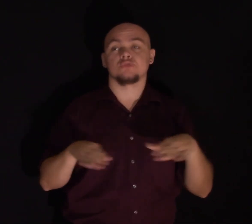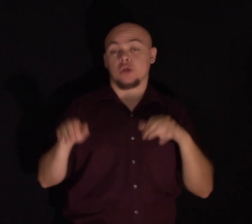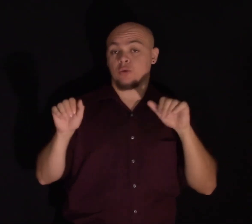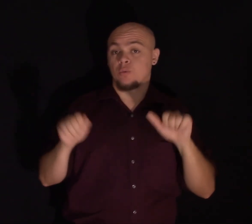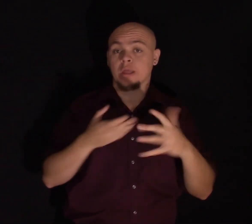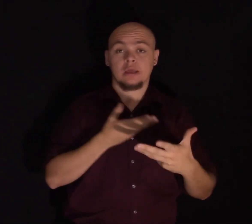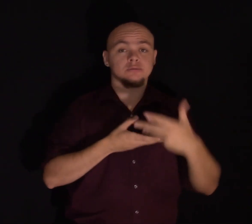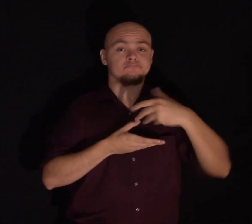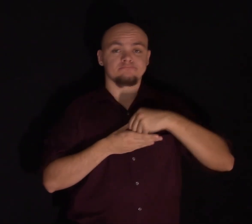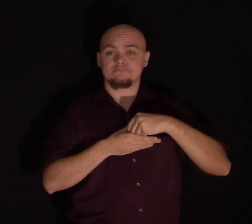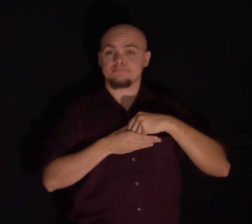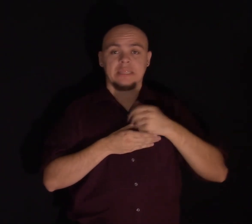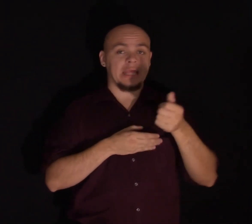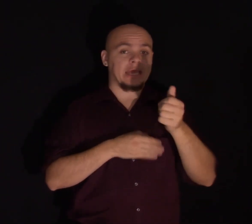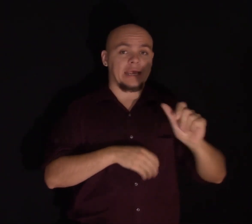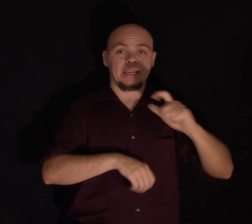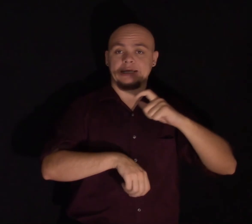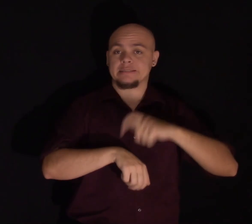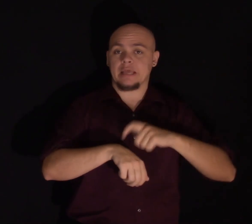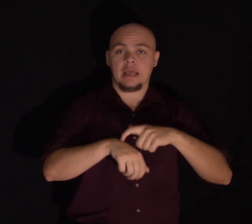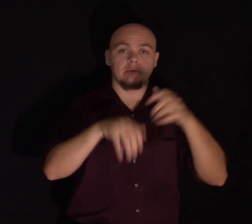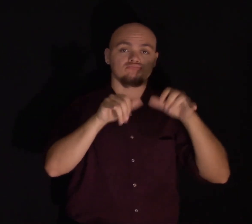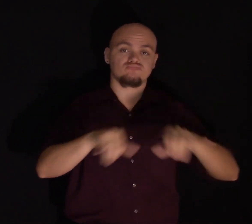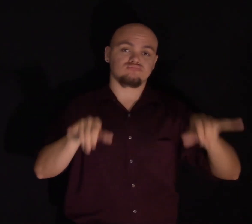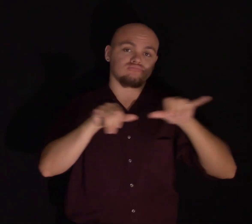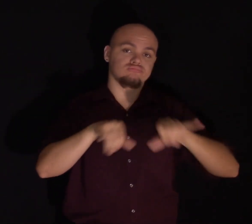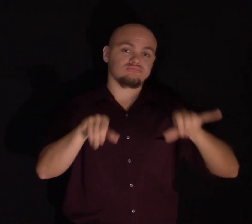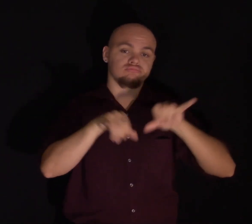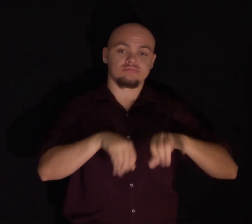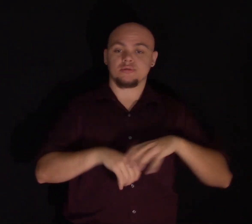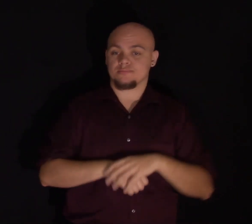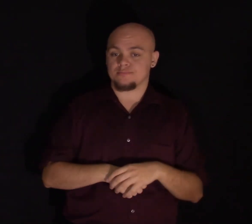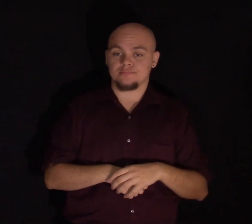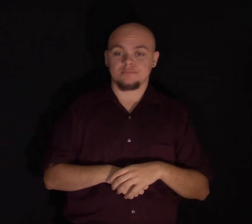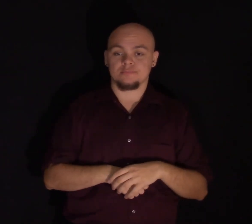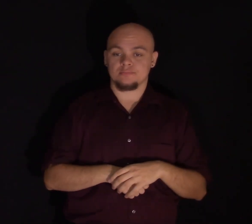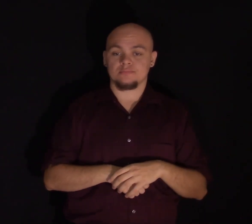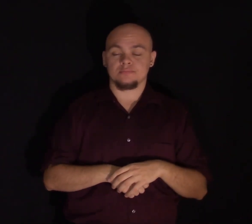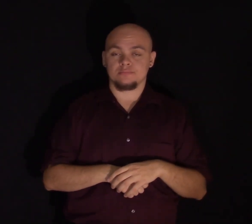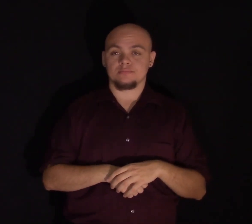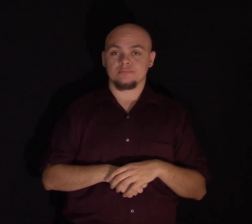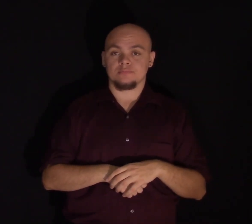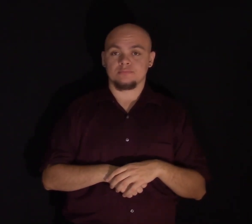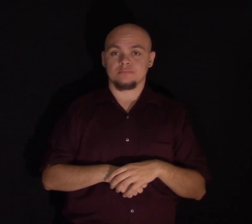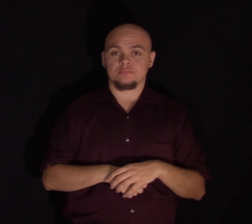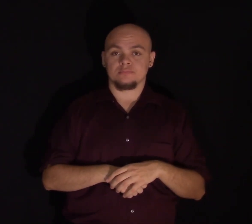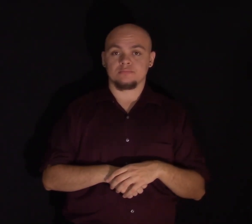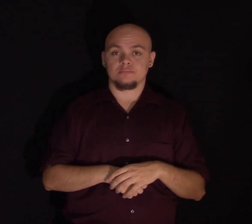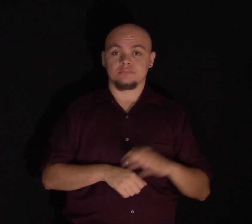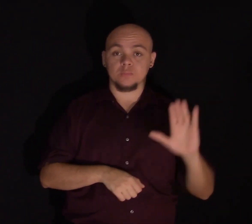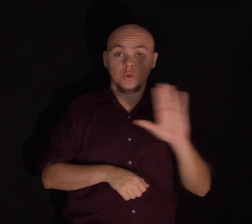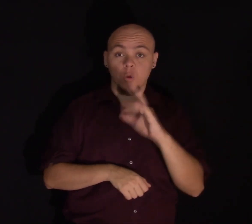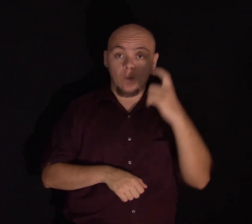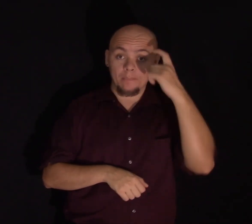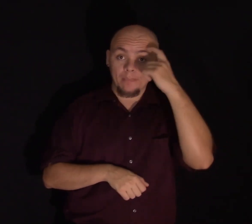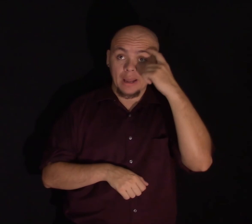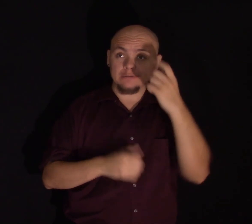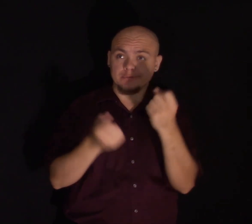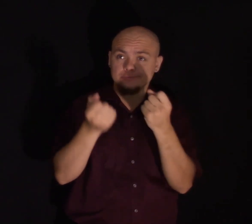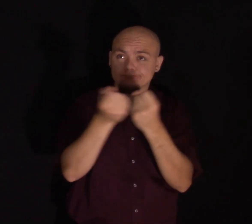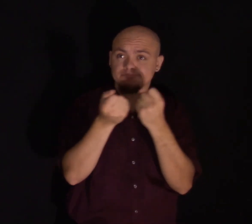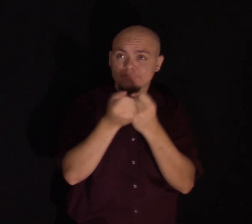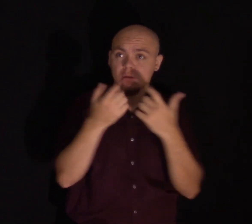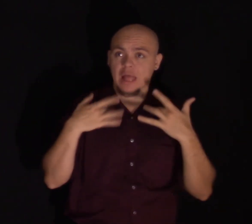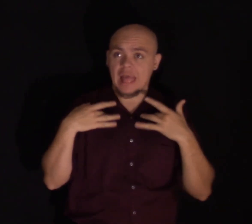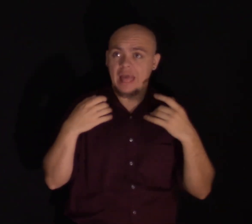incorporated in routines of our daily life. So we can nourish our mind. And